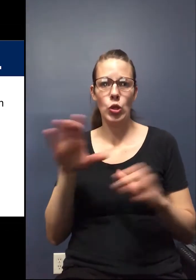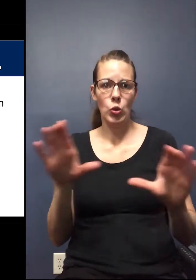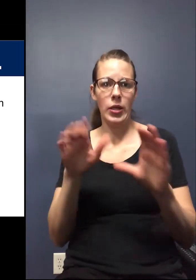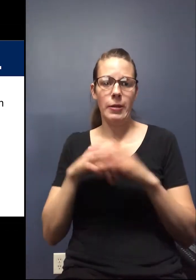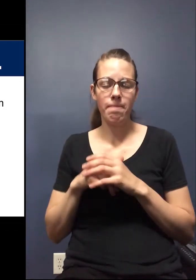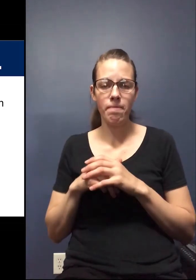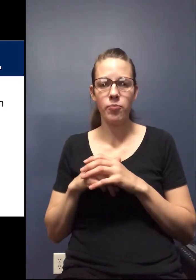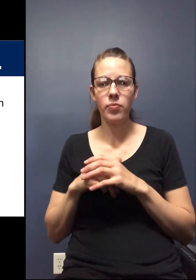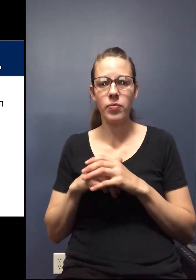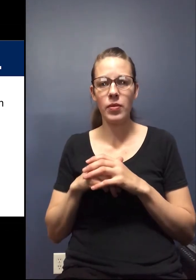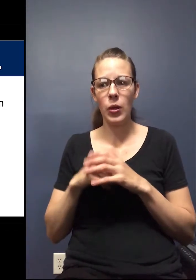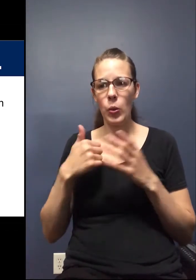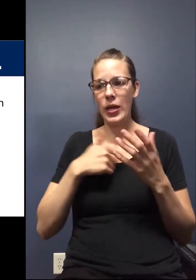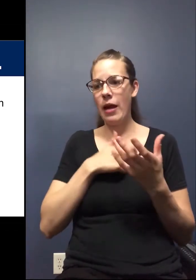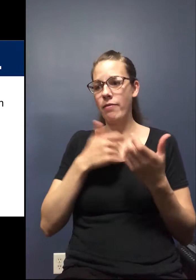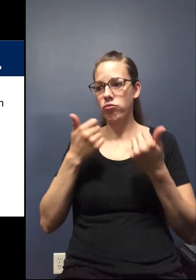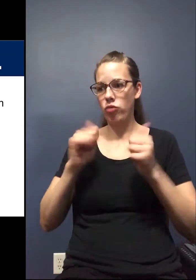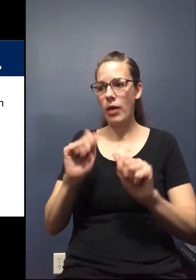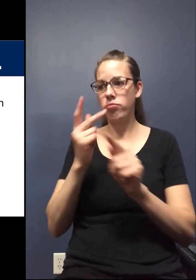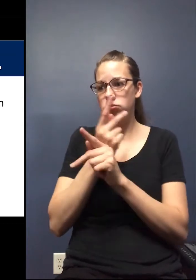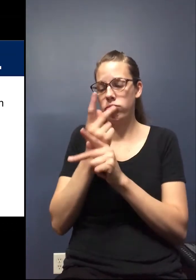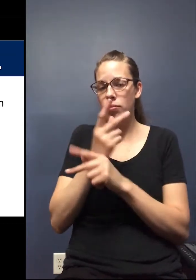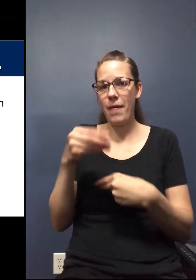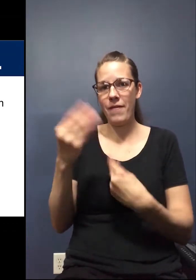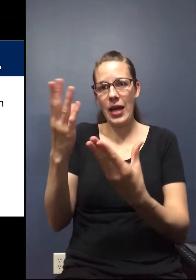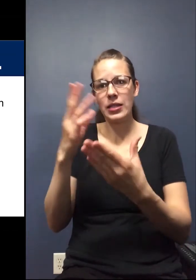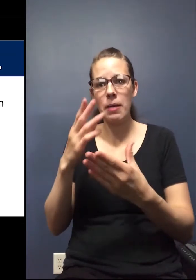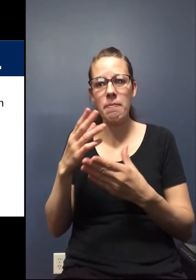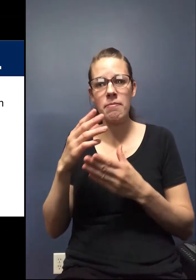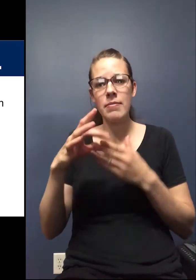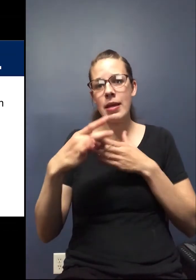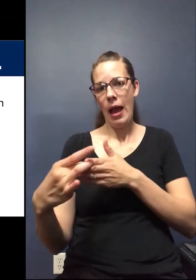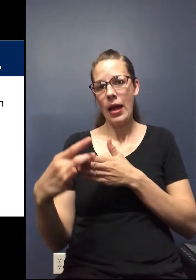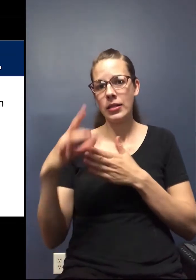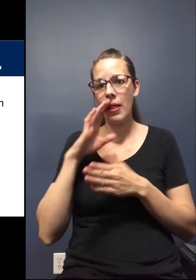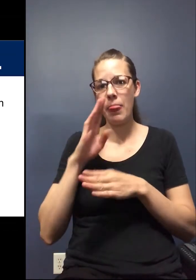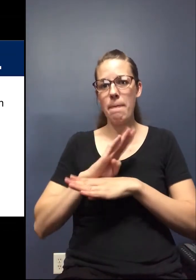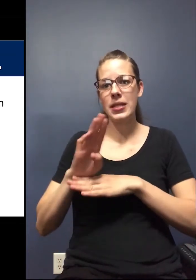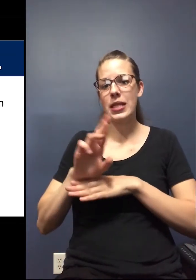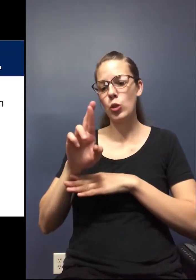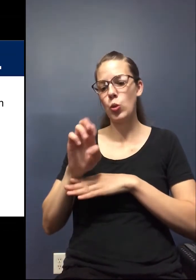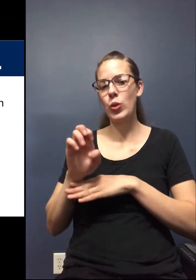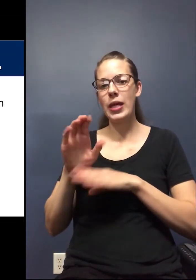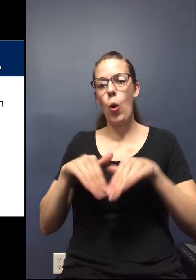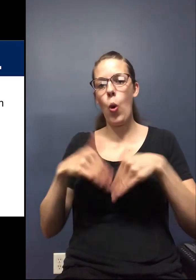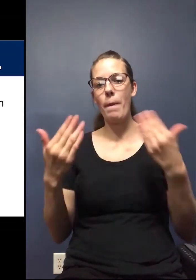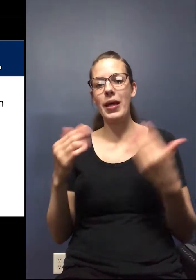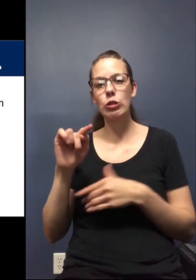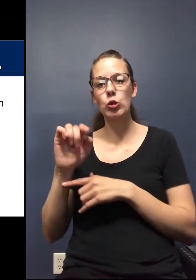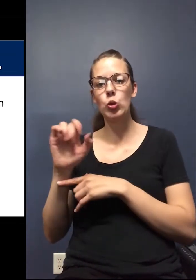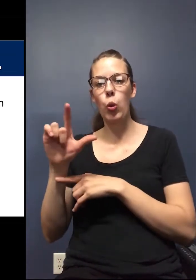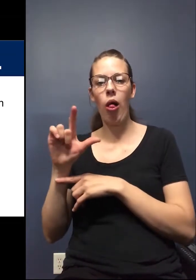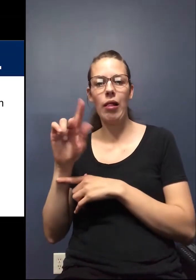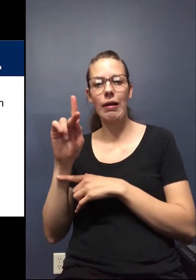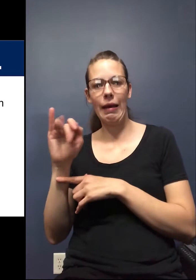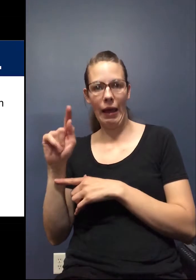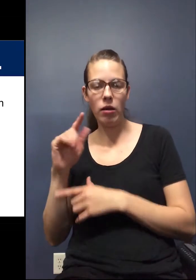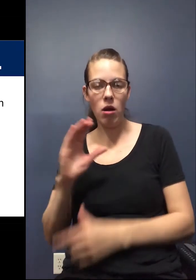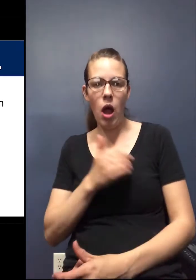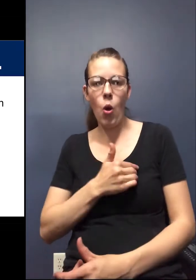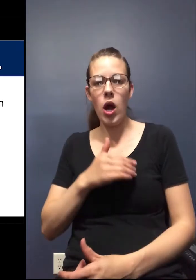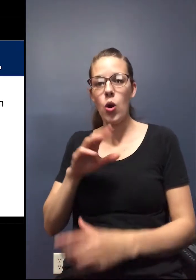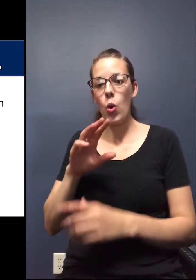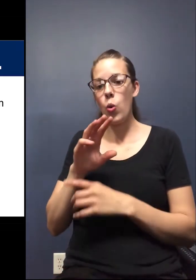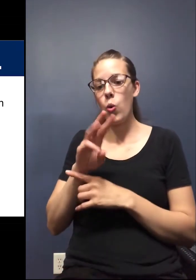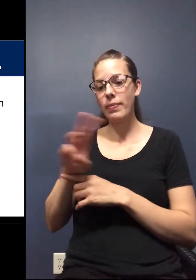are in. We have sought to provide some of that guidance through this business reopening toolkit that for us is on our